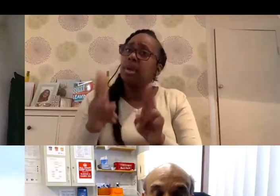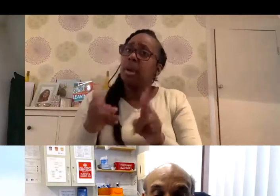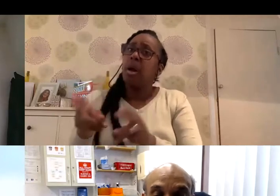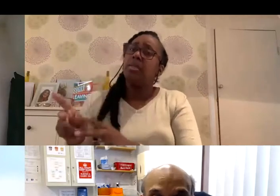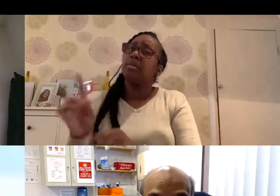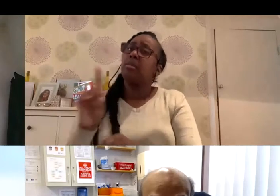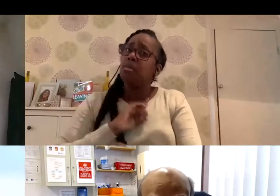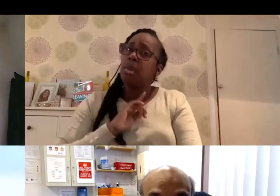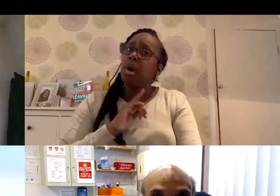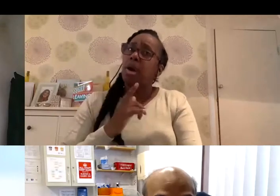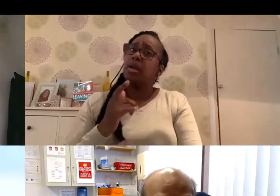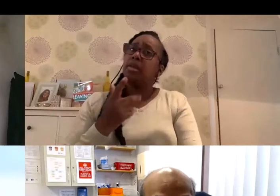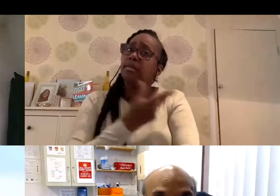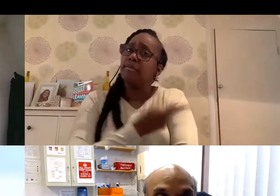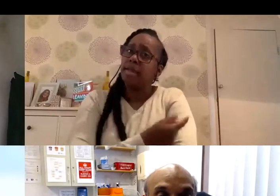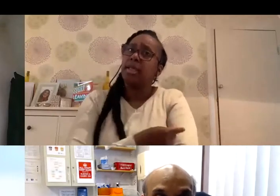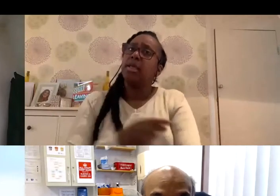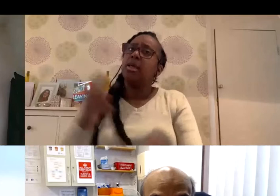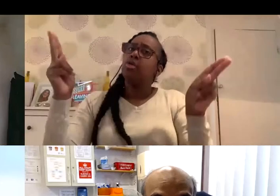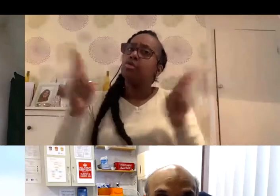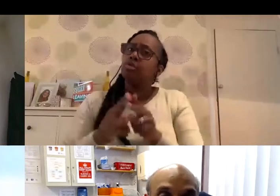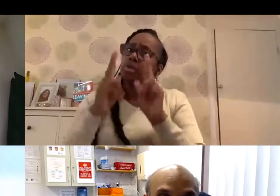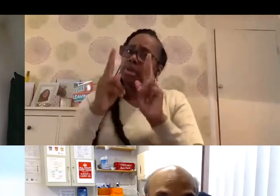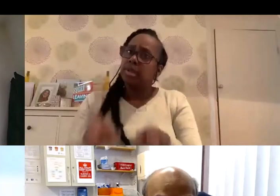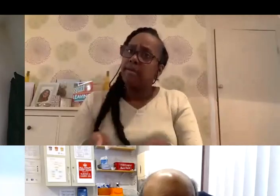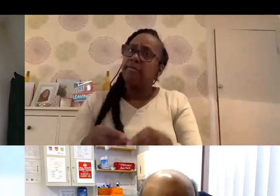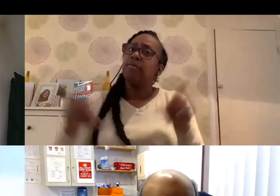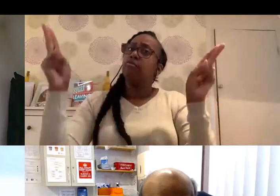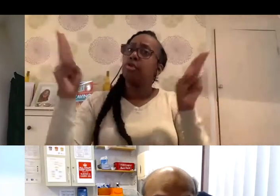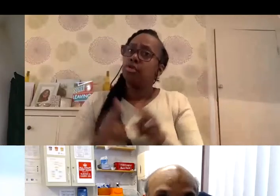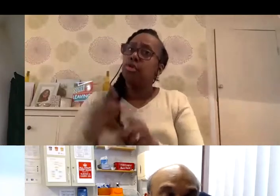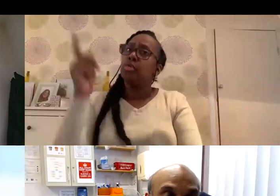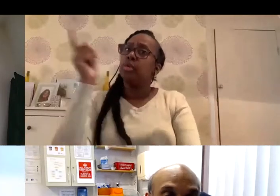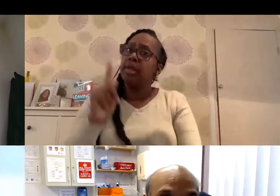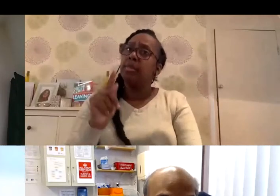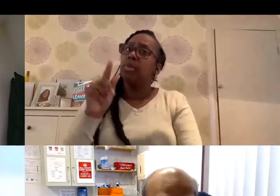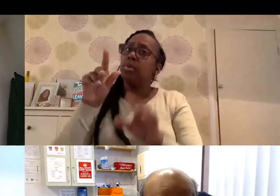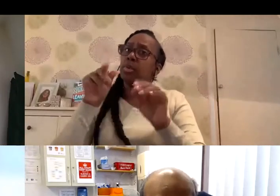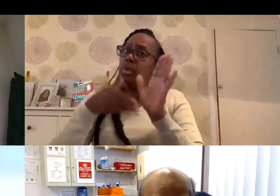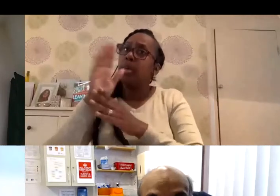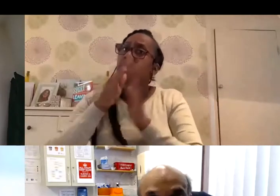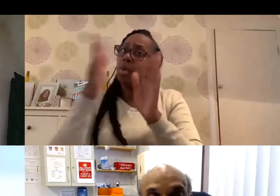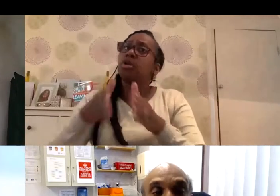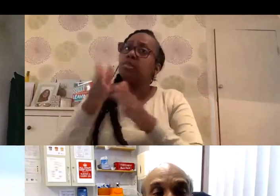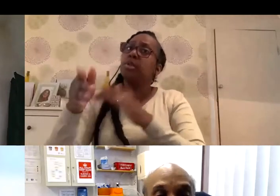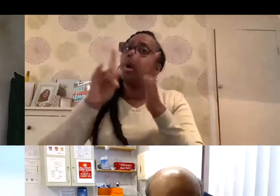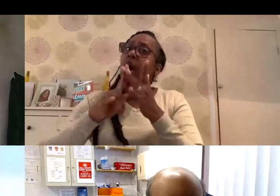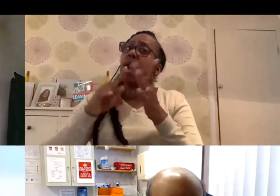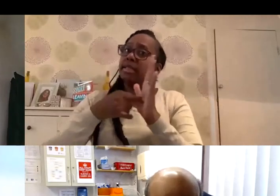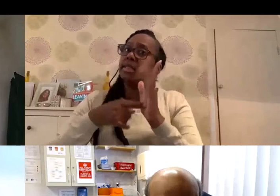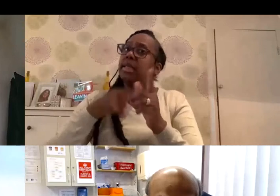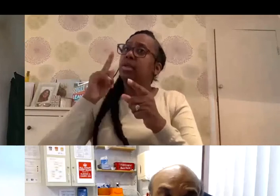vaccine is to reduce death, to reduce people needing to go to ITU, to reduce people who